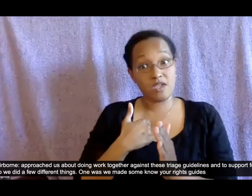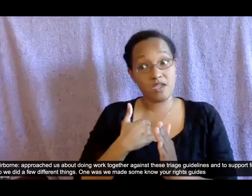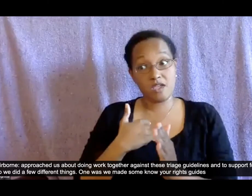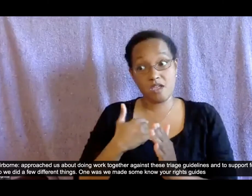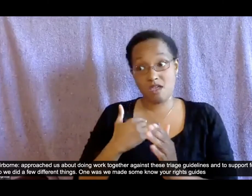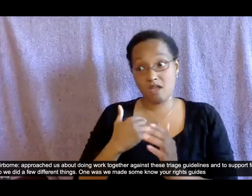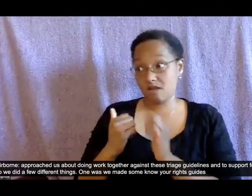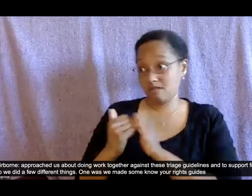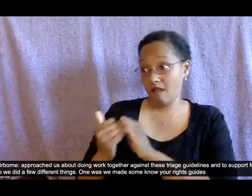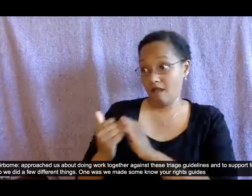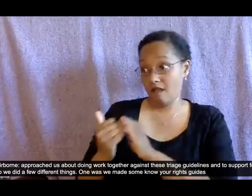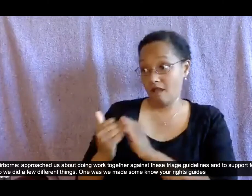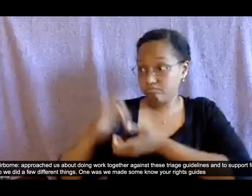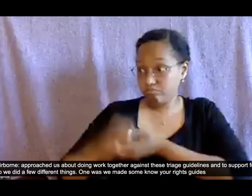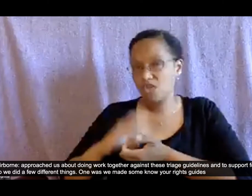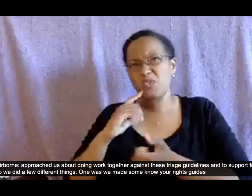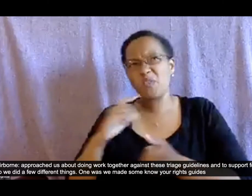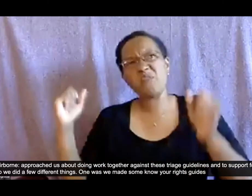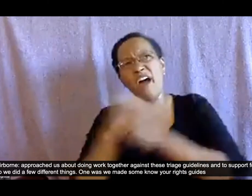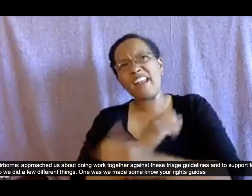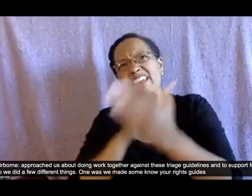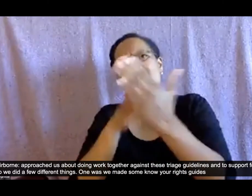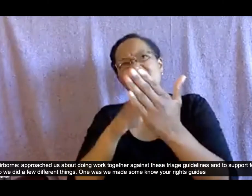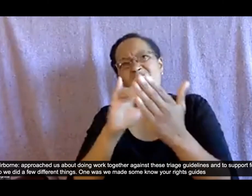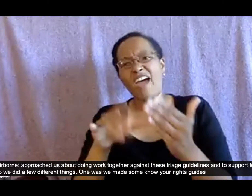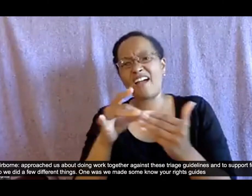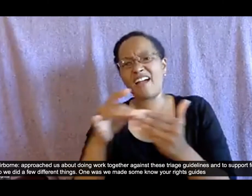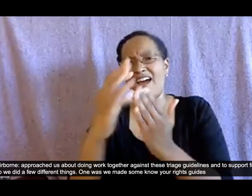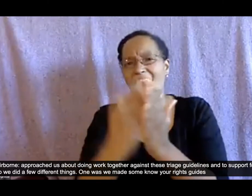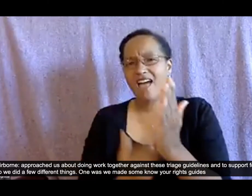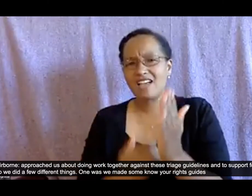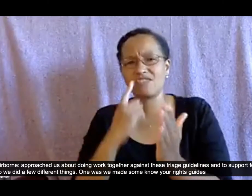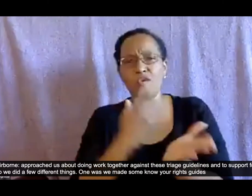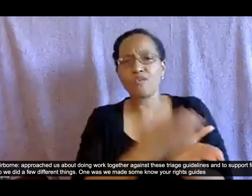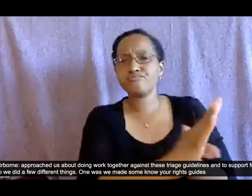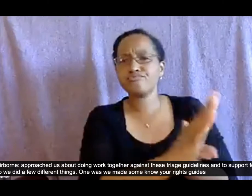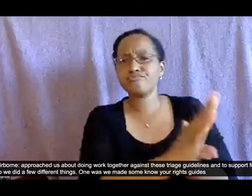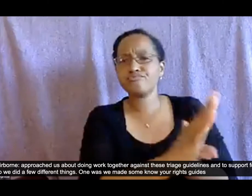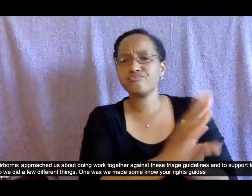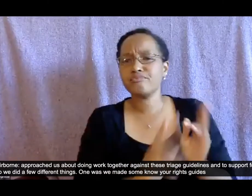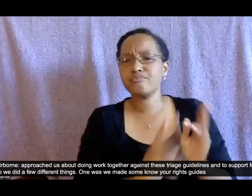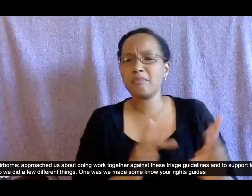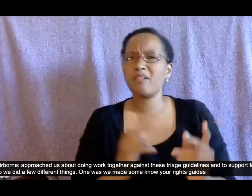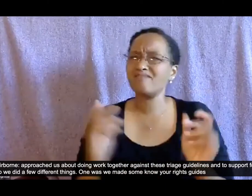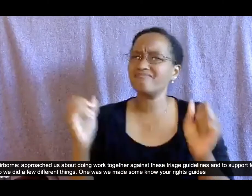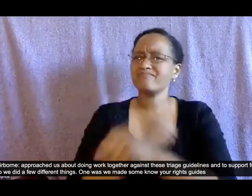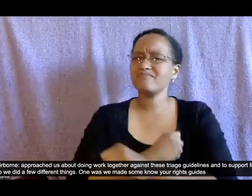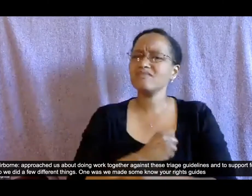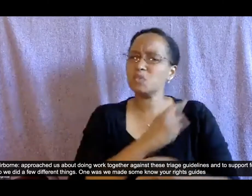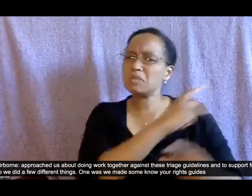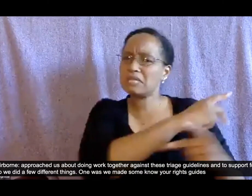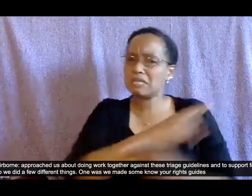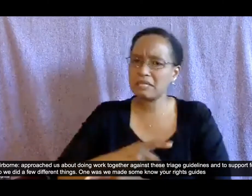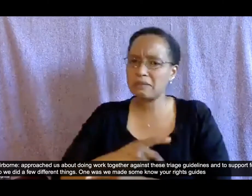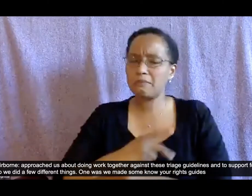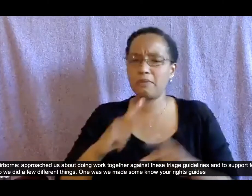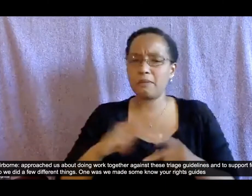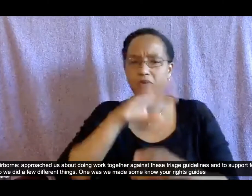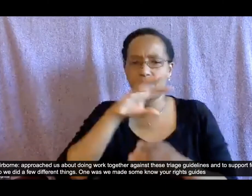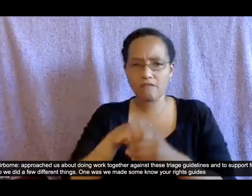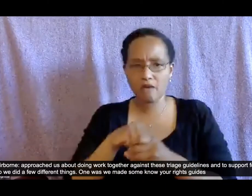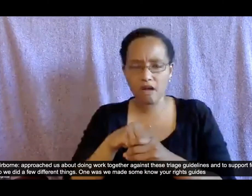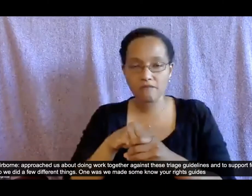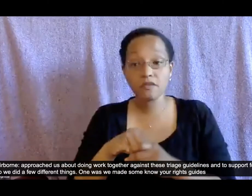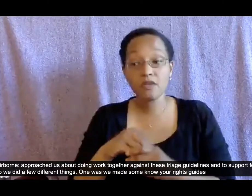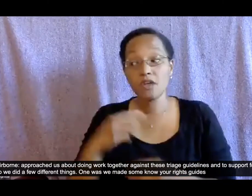guidelines and um to support folks facing them and so we did a few different things uh one was we made